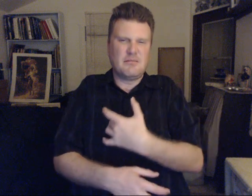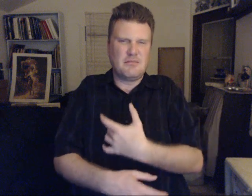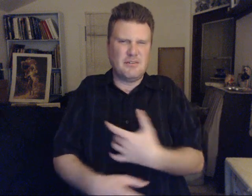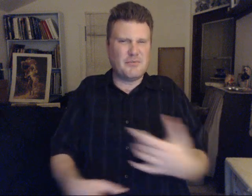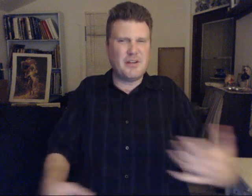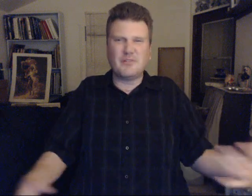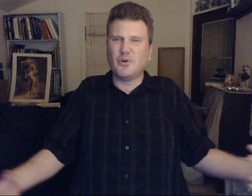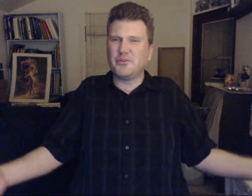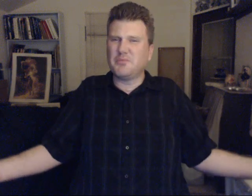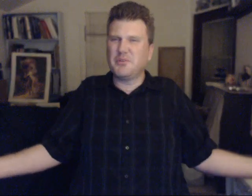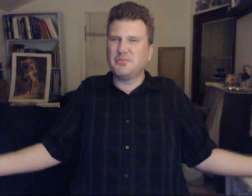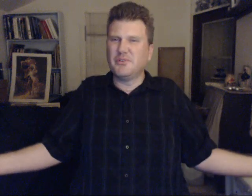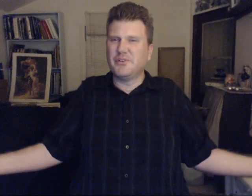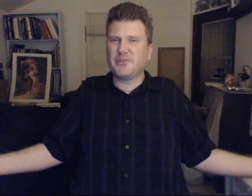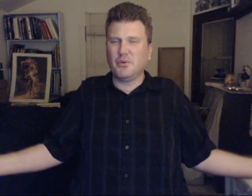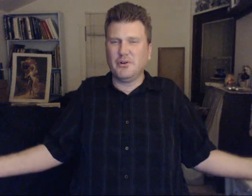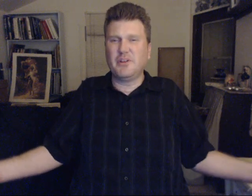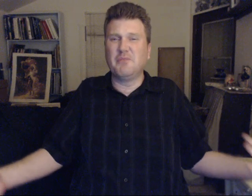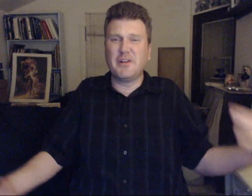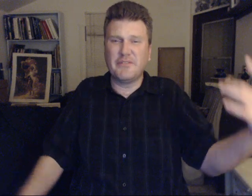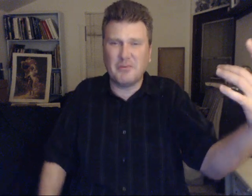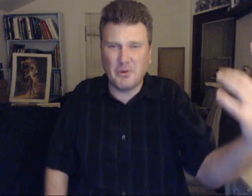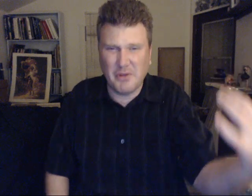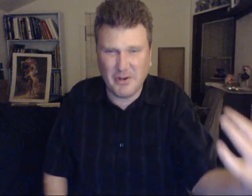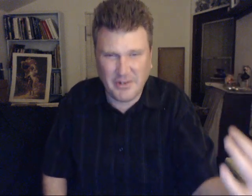There's many lonely people. In this world. And many of them. Are married. In